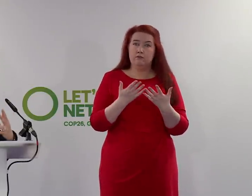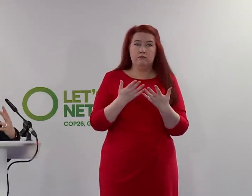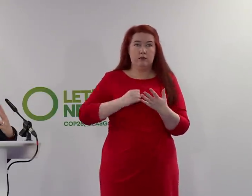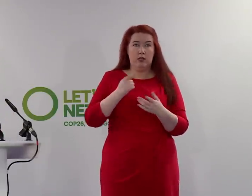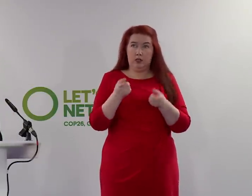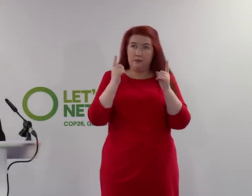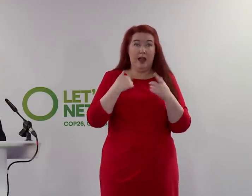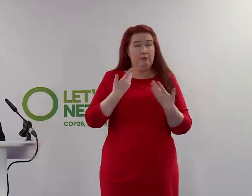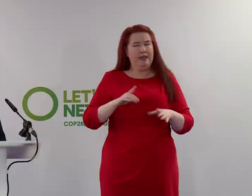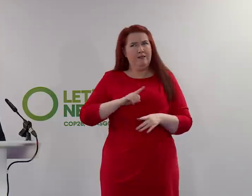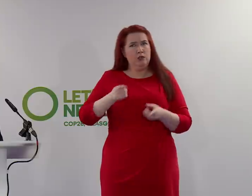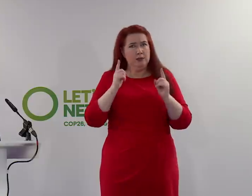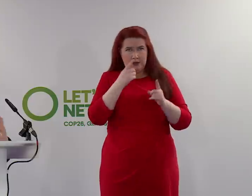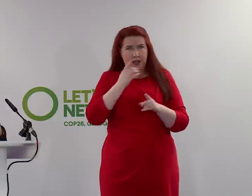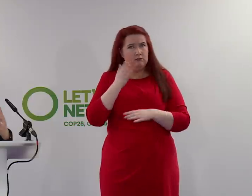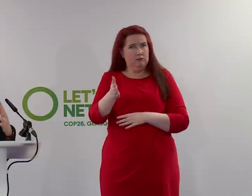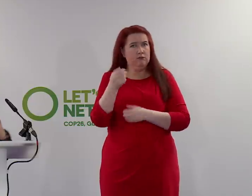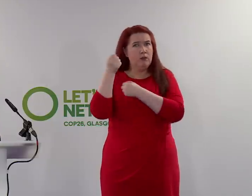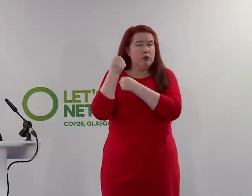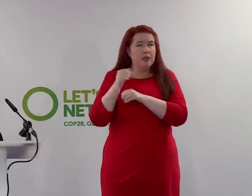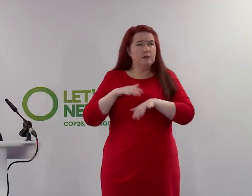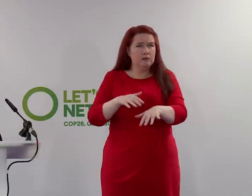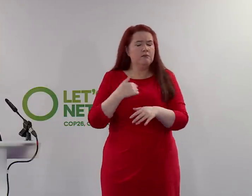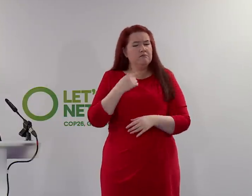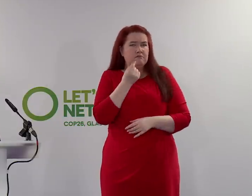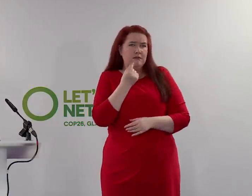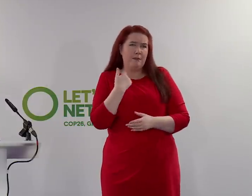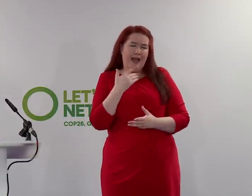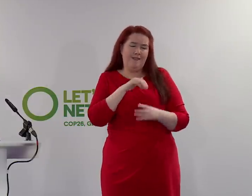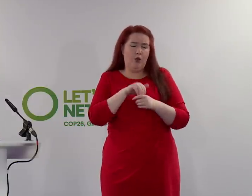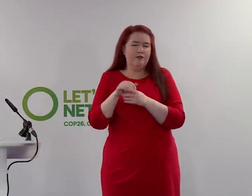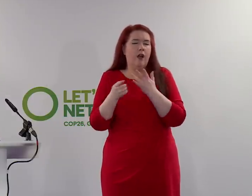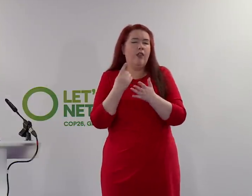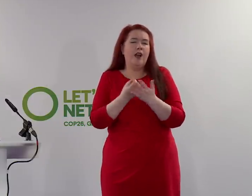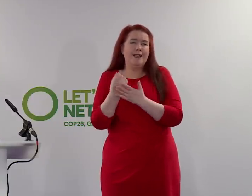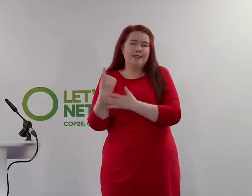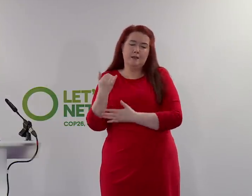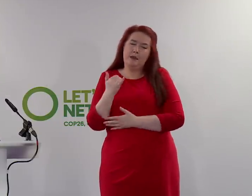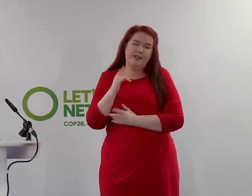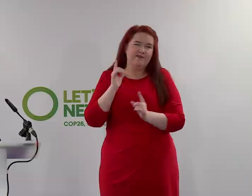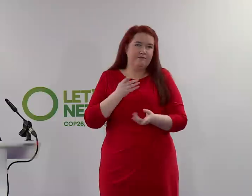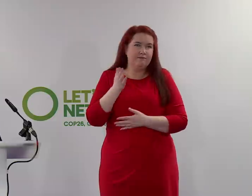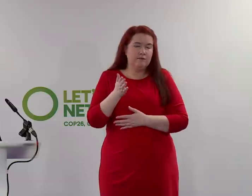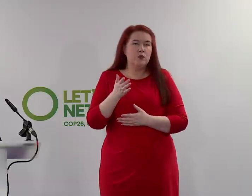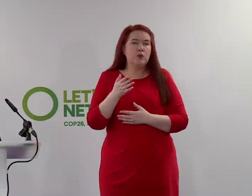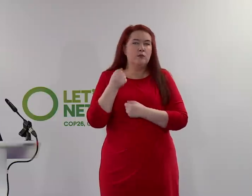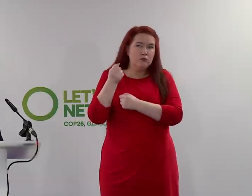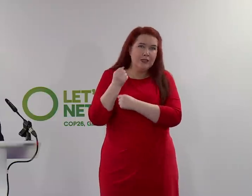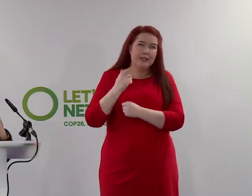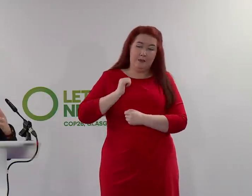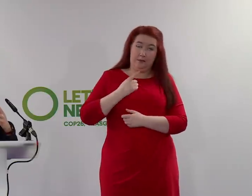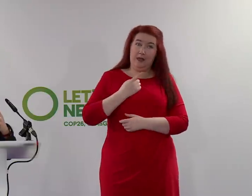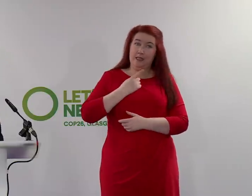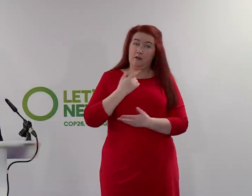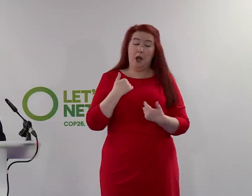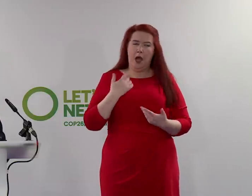Minister. I've done it as First Minister, I think. I am likely to be involved in other events, so not necessarily expecting to be there myself. But